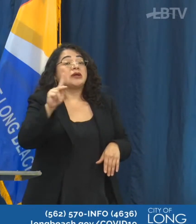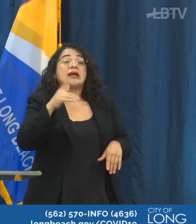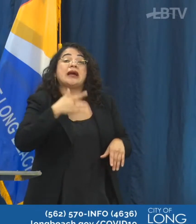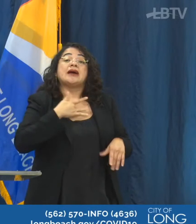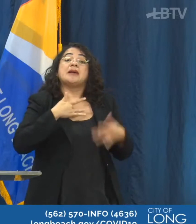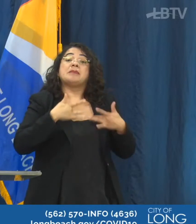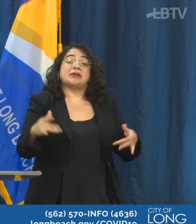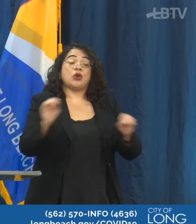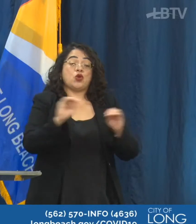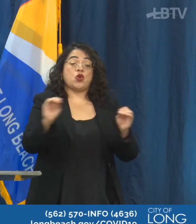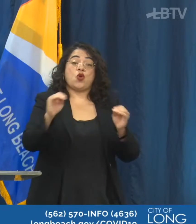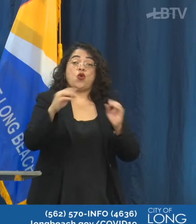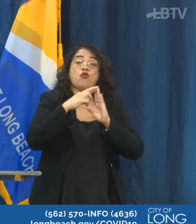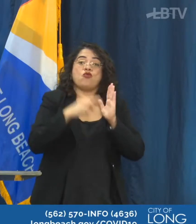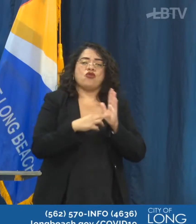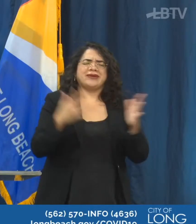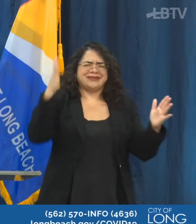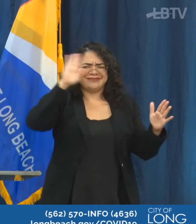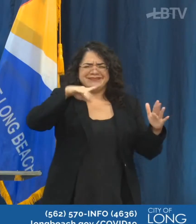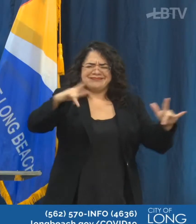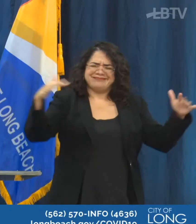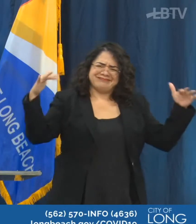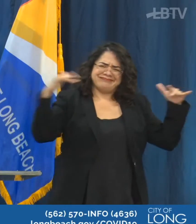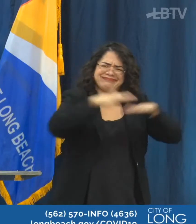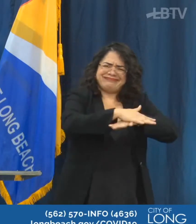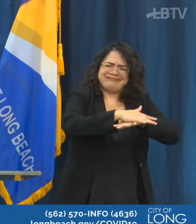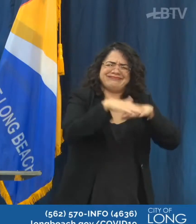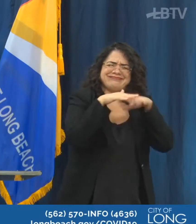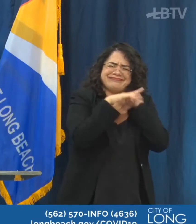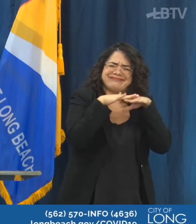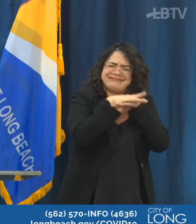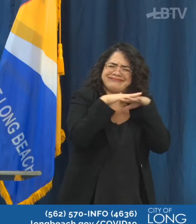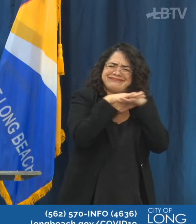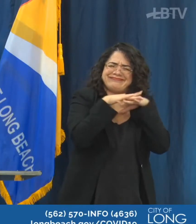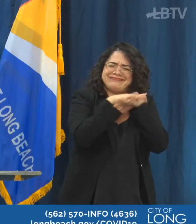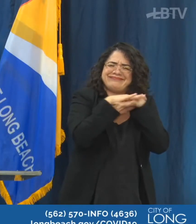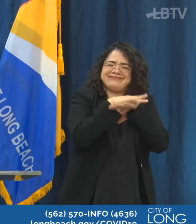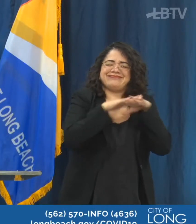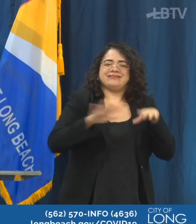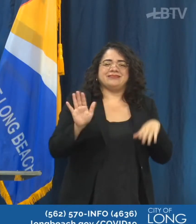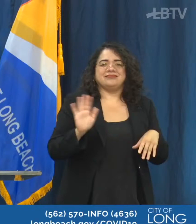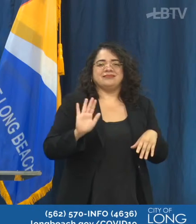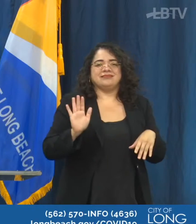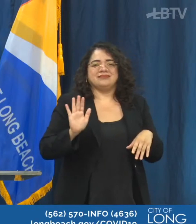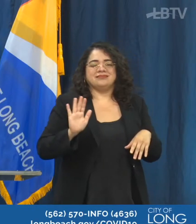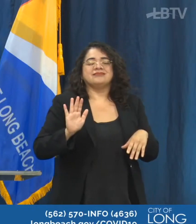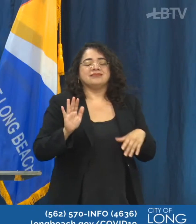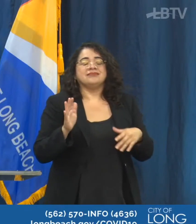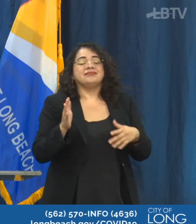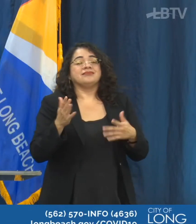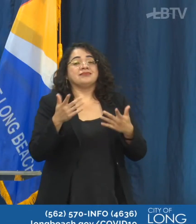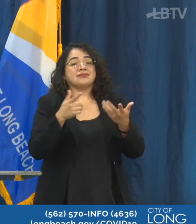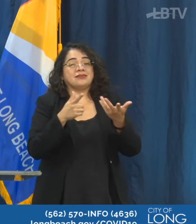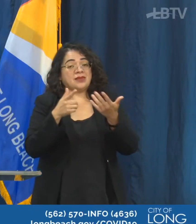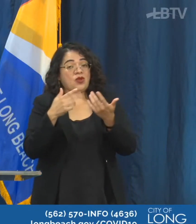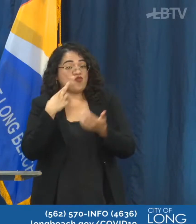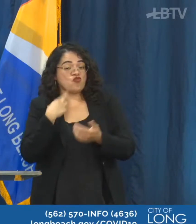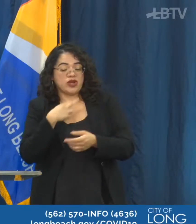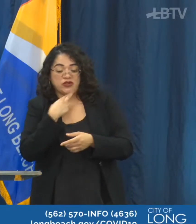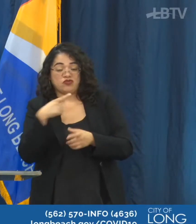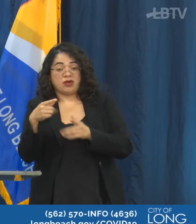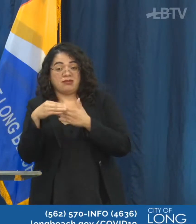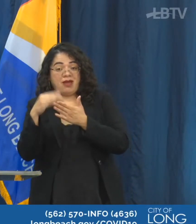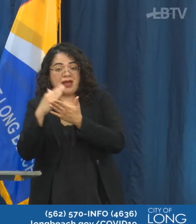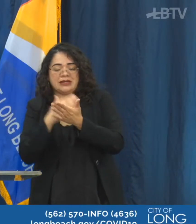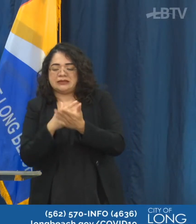And so we are going to be allowing the opening of bars. But the guidance that supports for restaurants is also applicable to the bars.